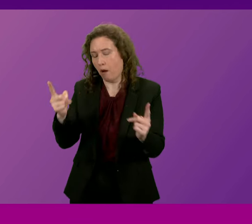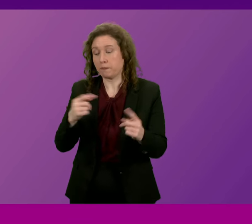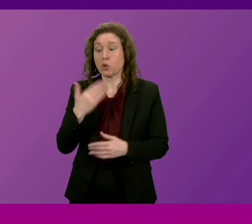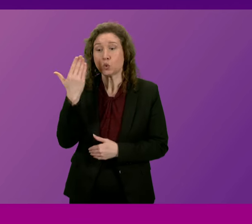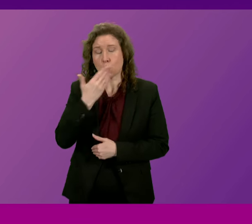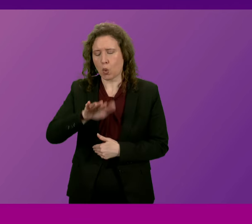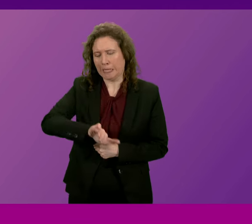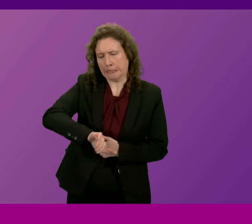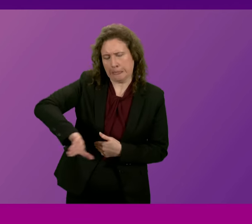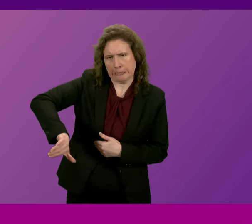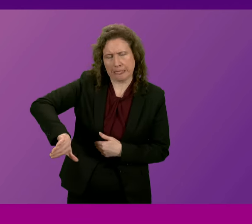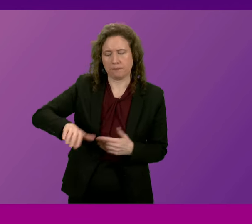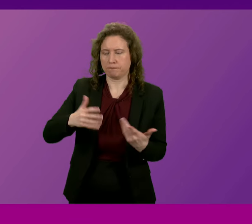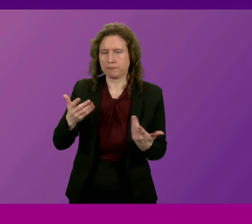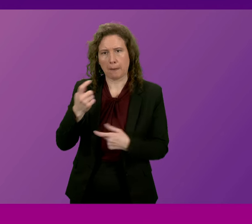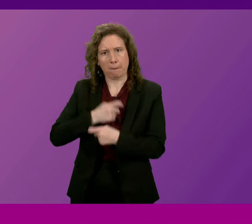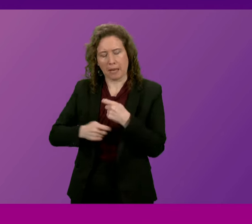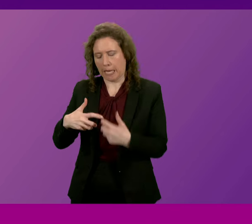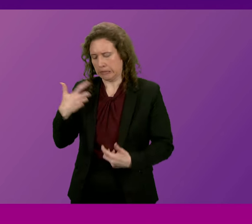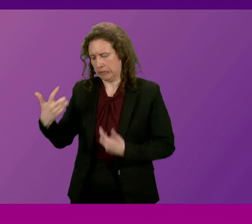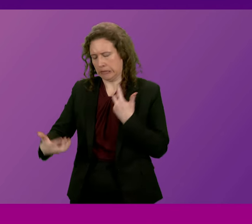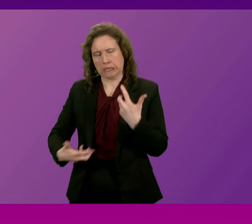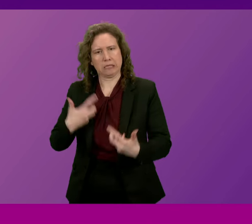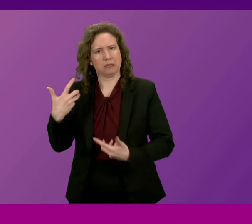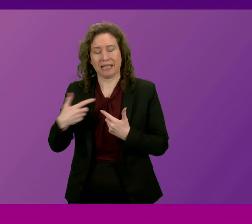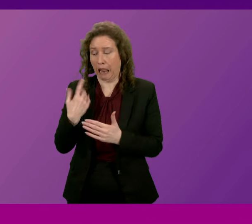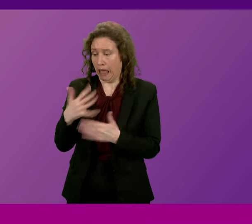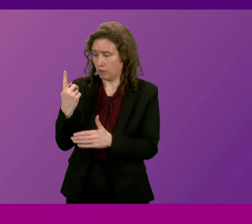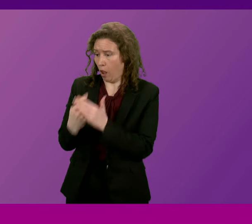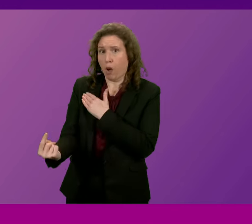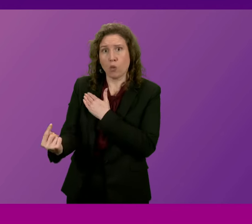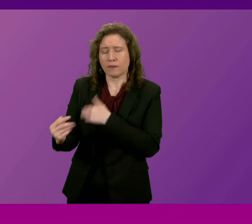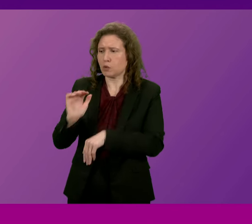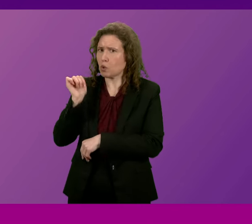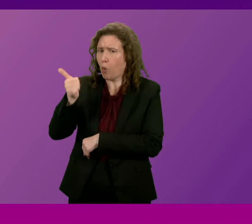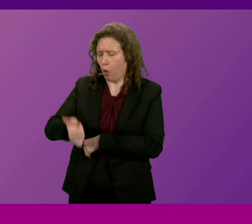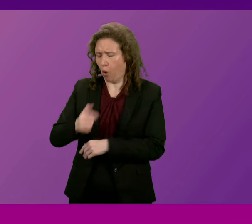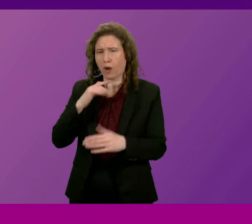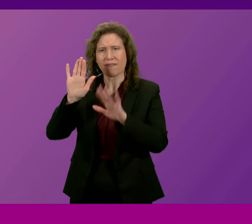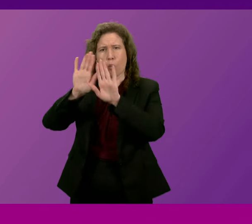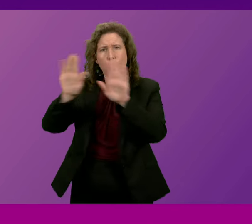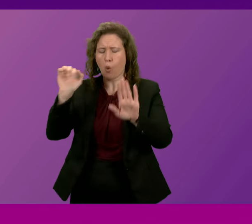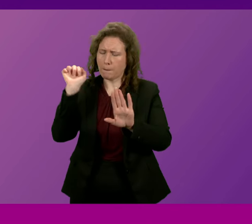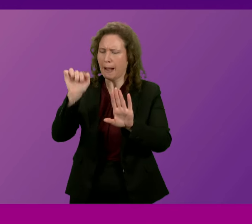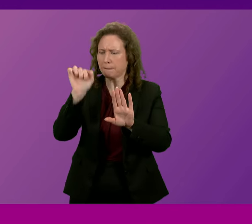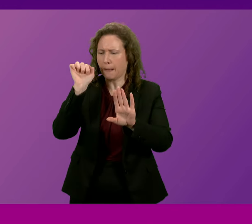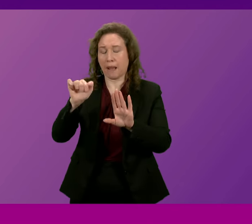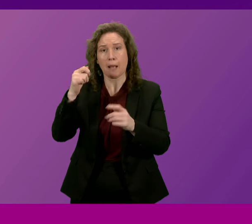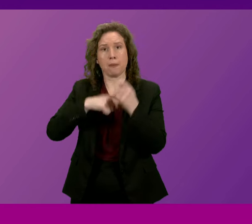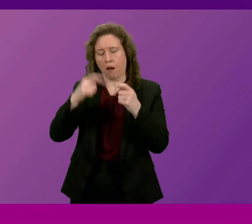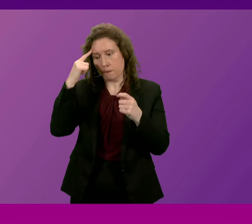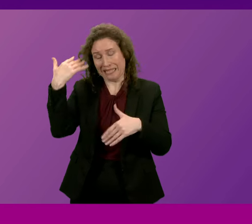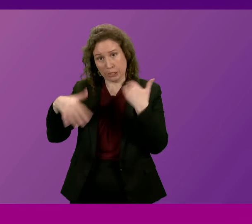segregated. In doing so, Isaac became distressed, left alone for so long that he banged his head off a wall to the point of injury.